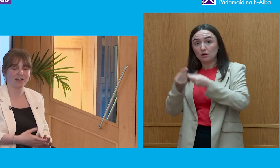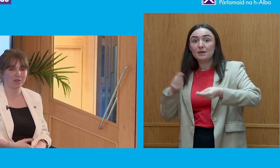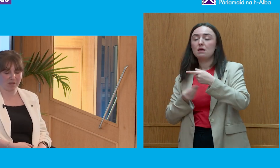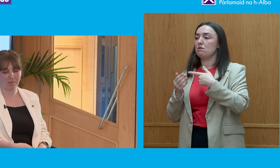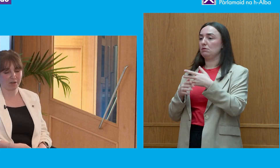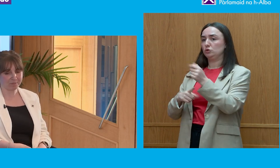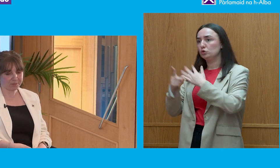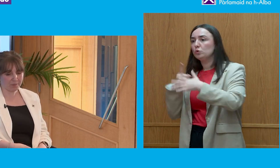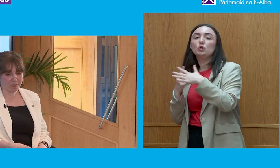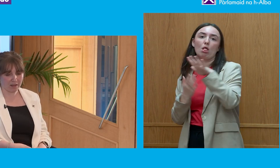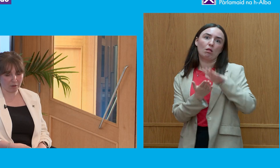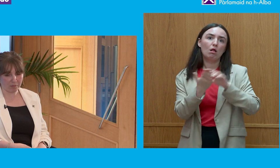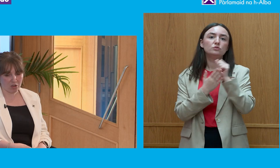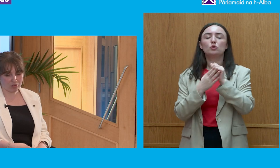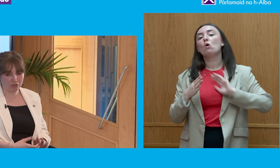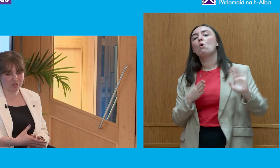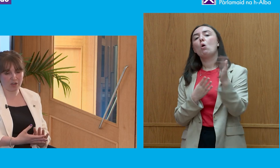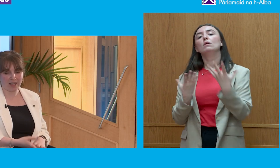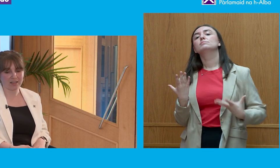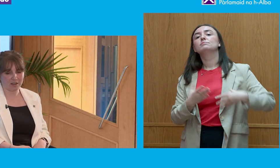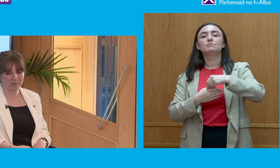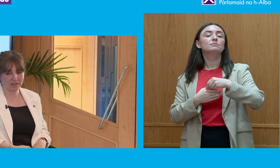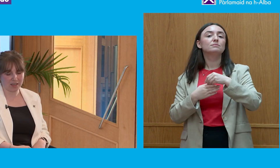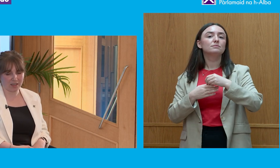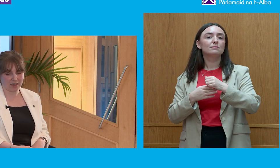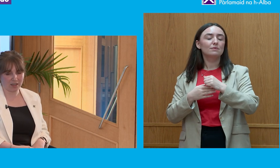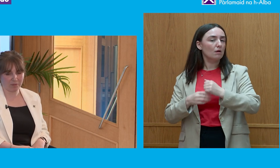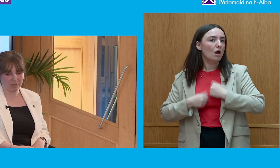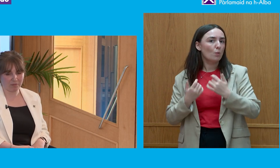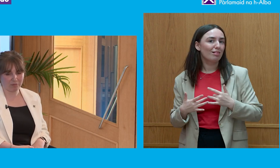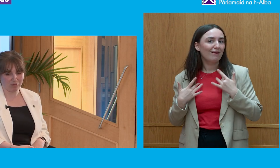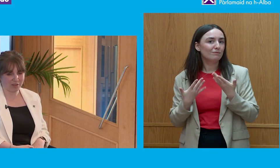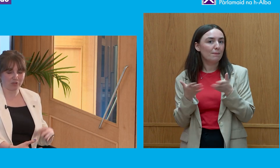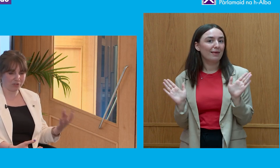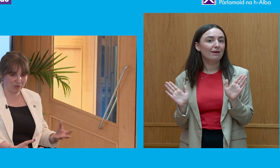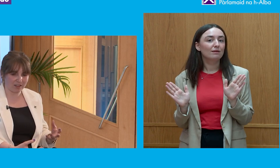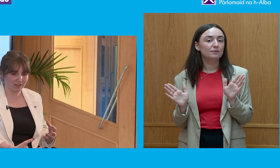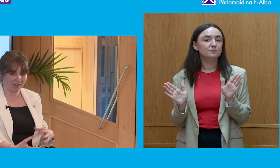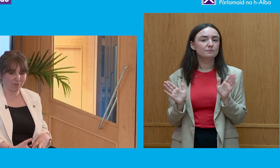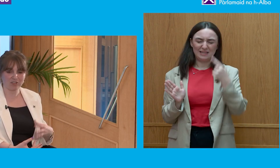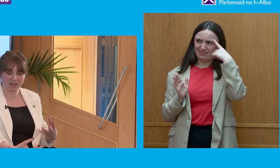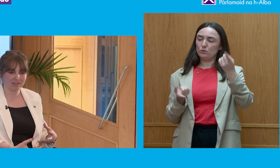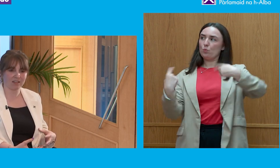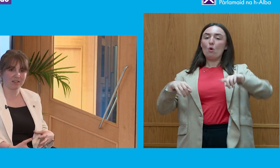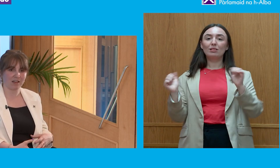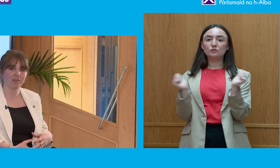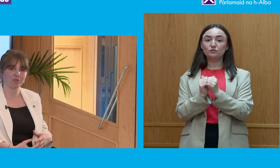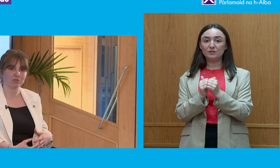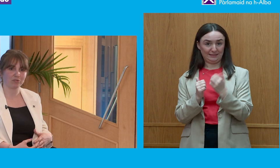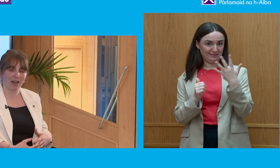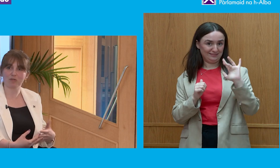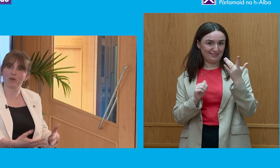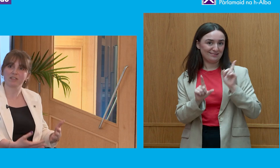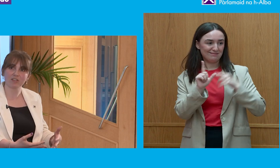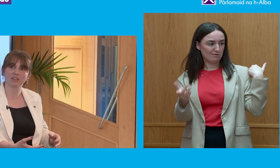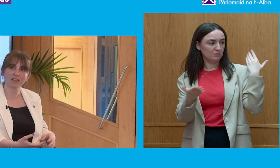social aspects play a part. So just to highlight some, and I think we probably can all agree that especially the last 10 years have